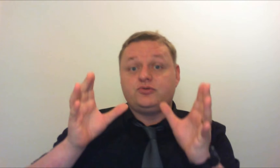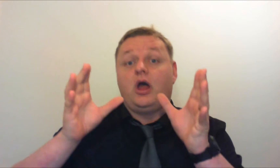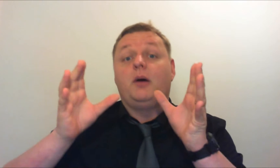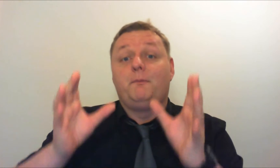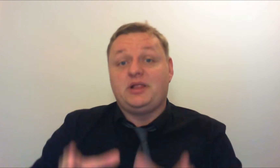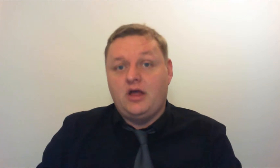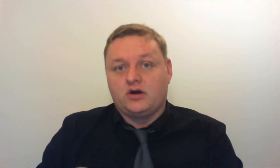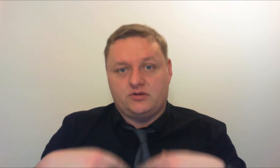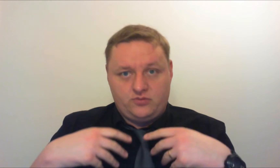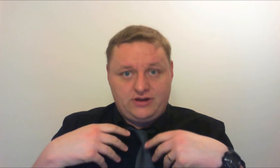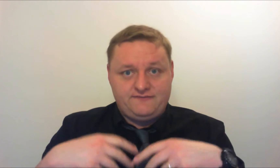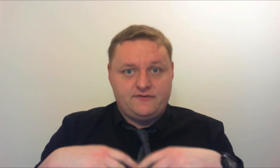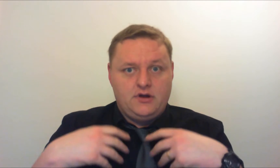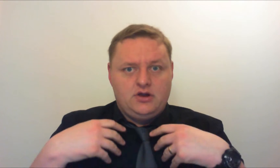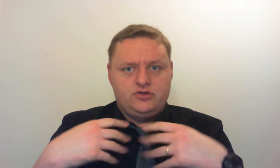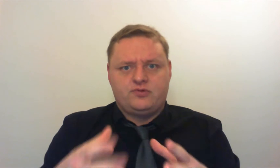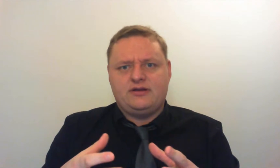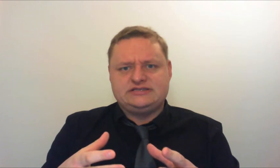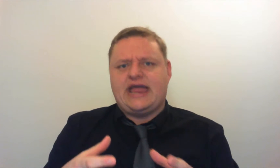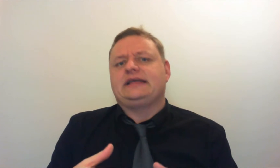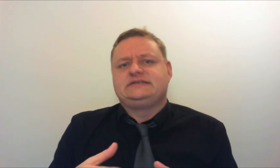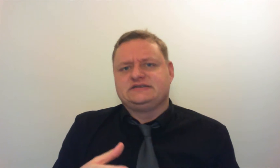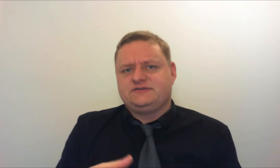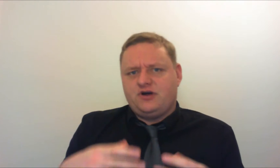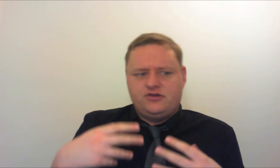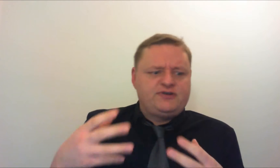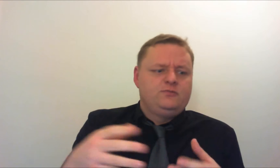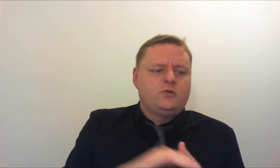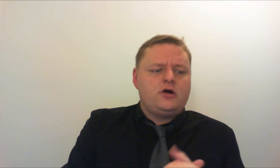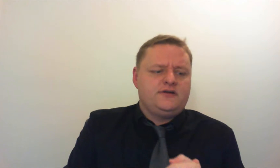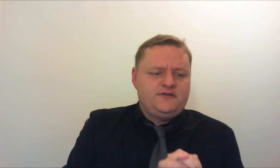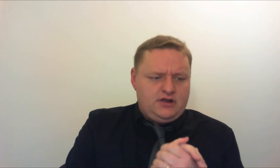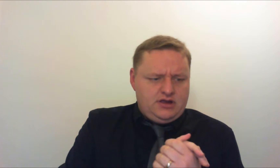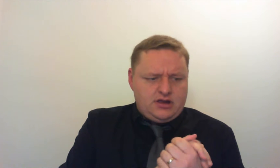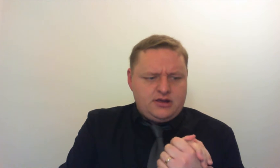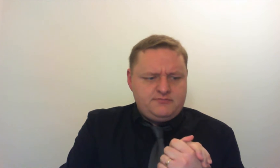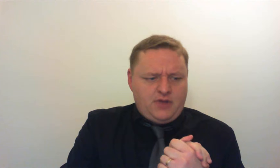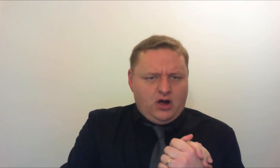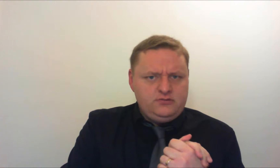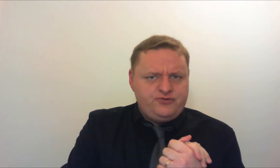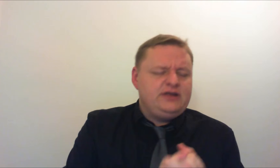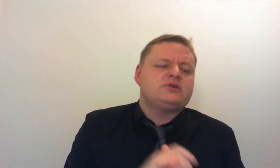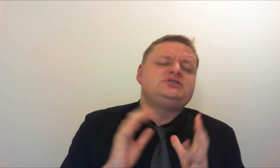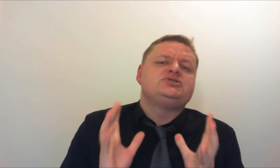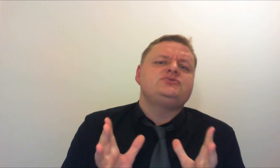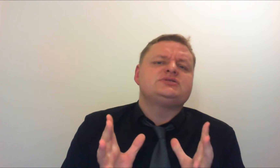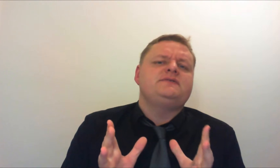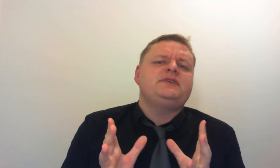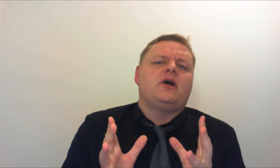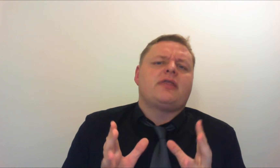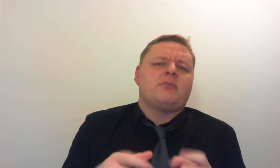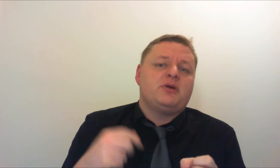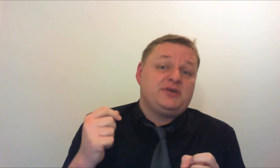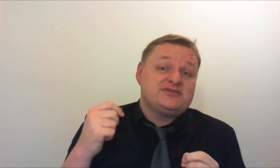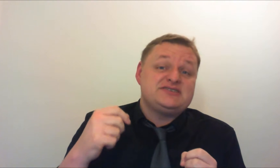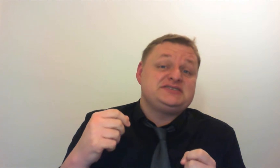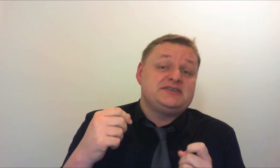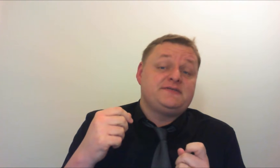blog with the written text as it were the written word and I'm really wanting to do something like that but because I suffer